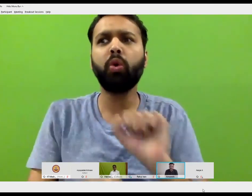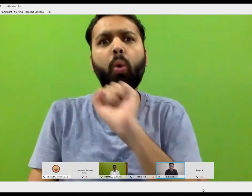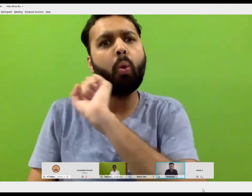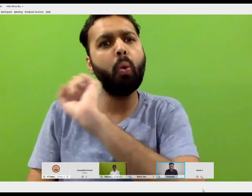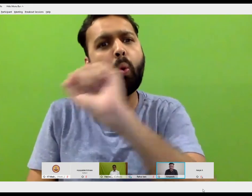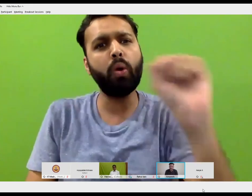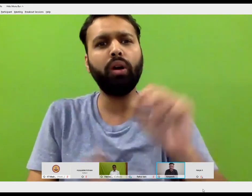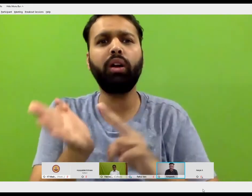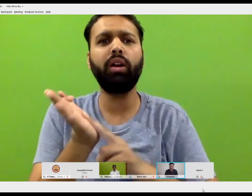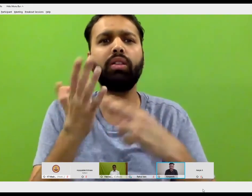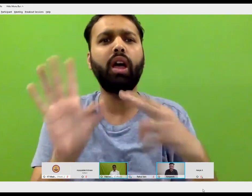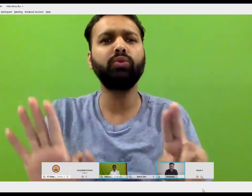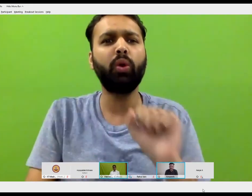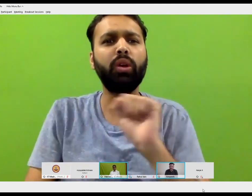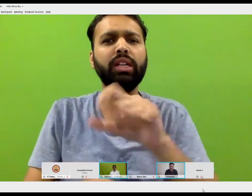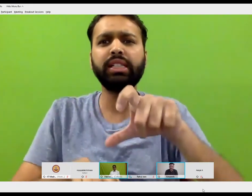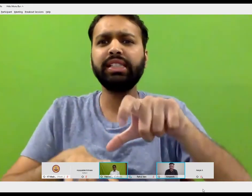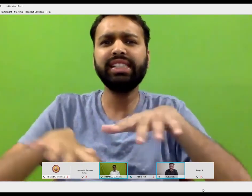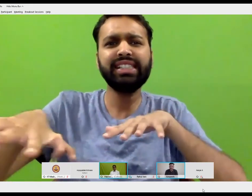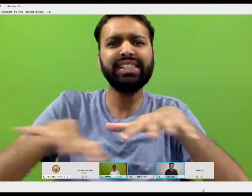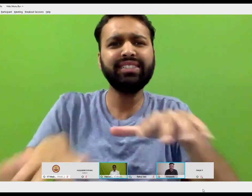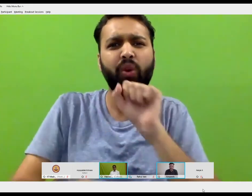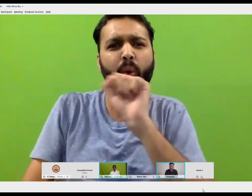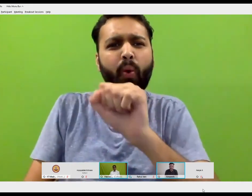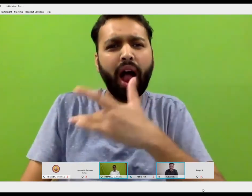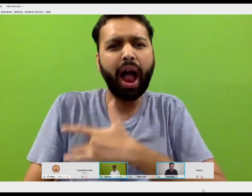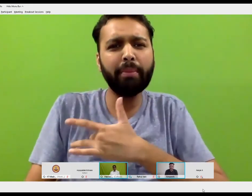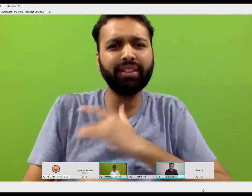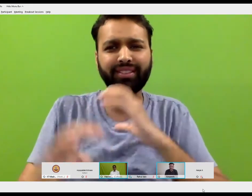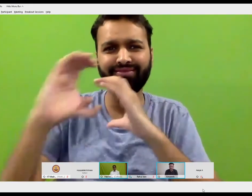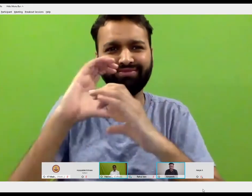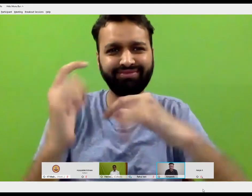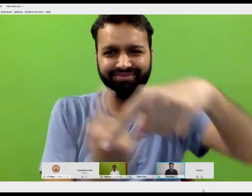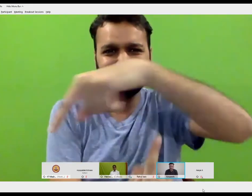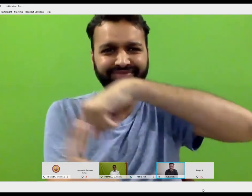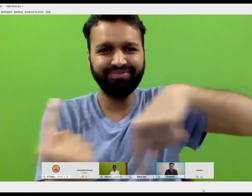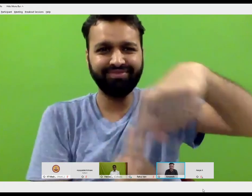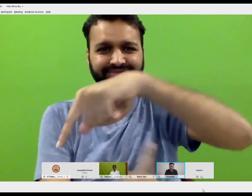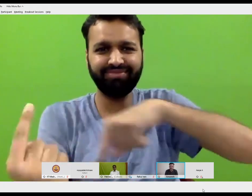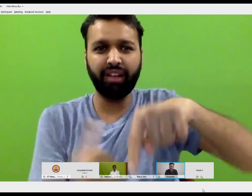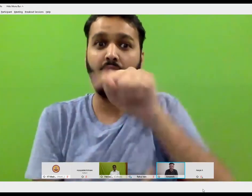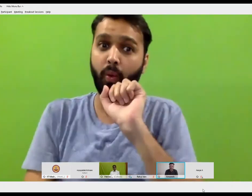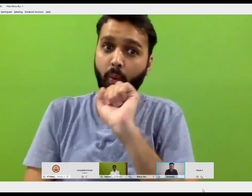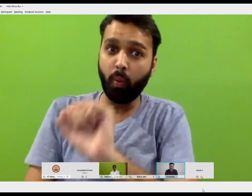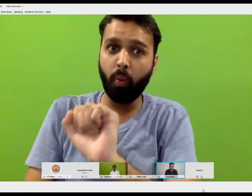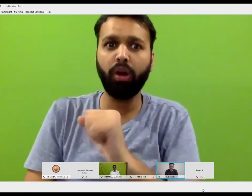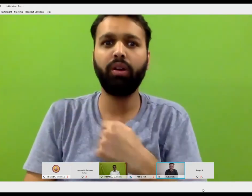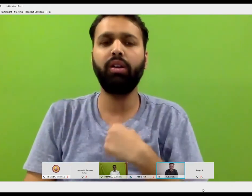people signing. And I didn't know at that point of time, if it was a language or not, but it's all natural communication.